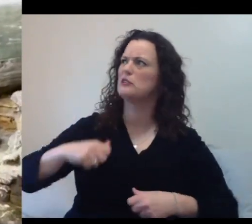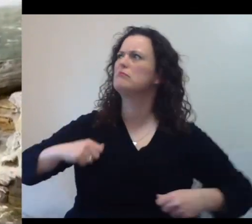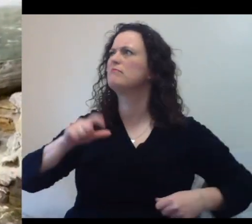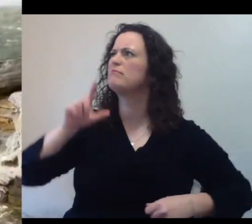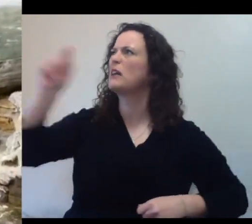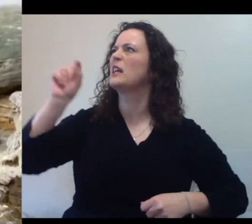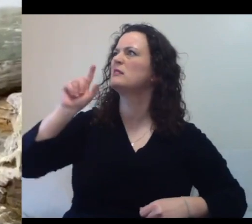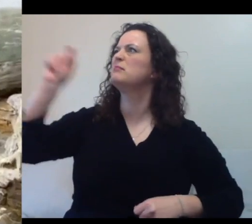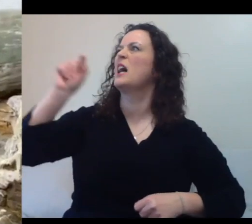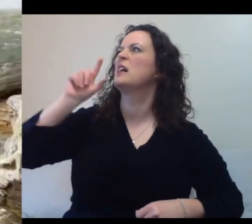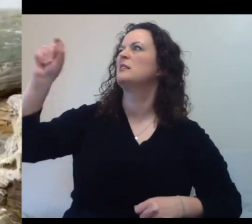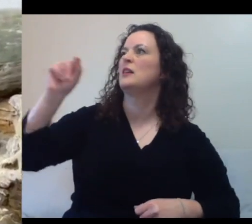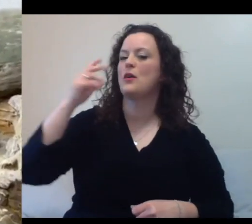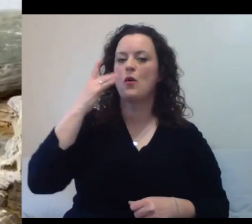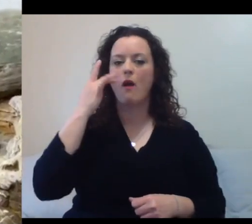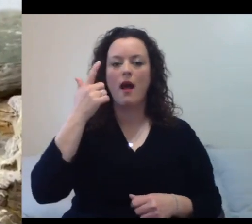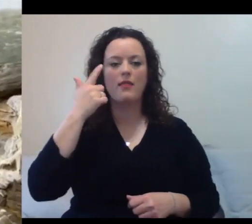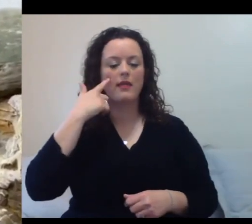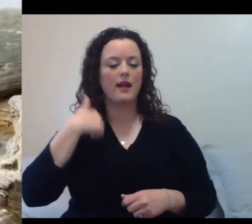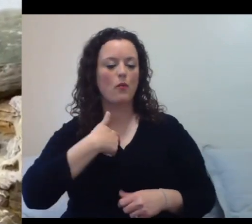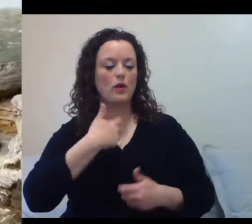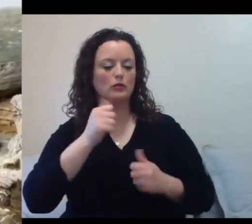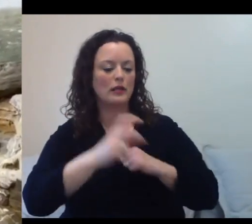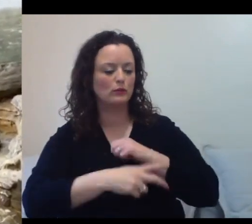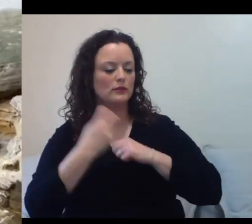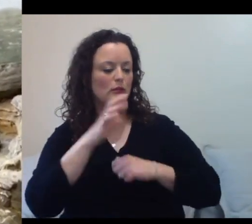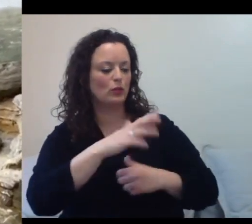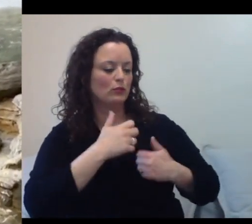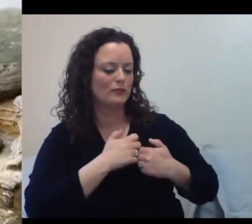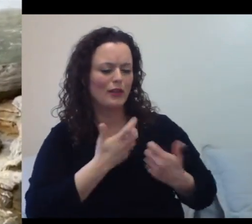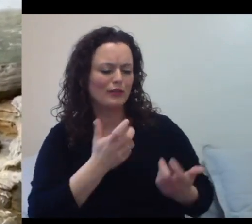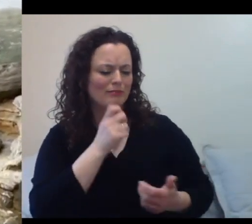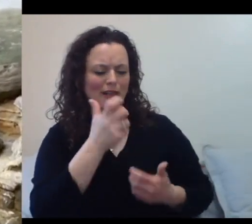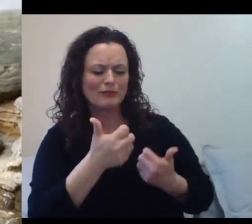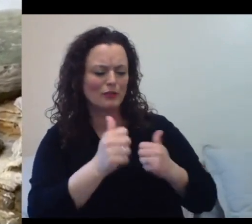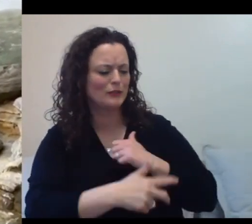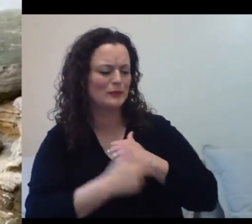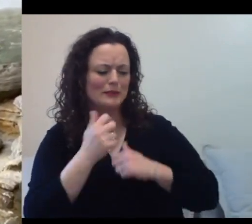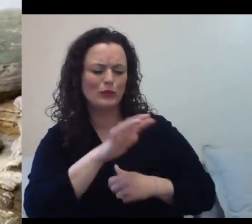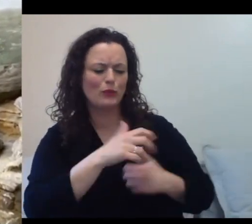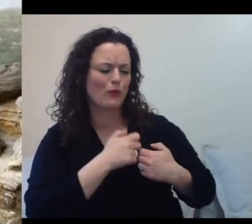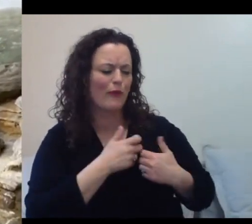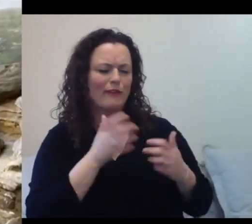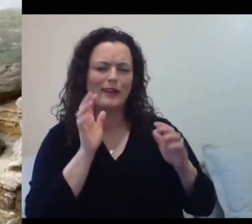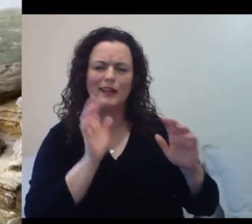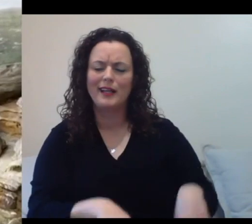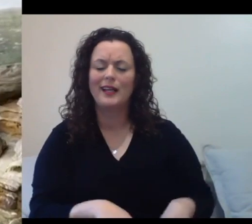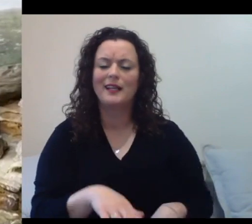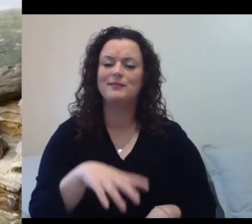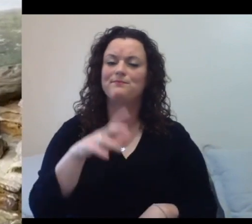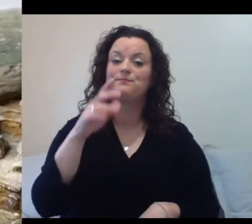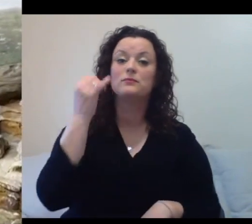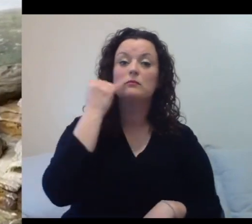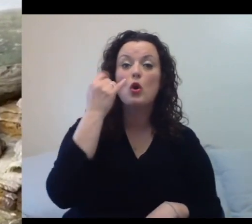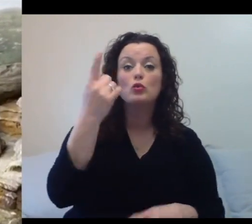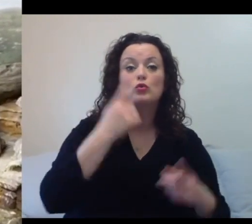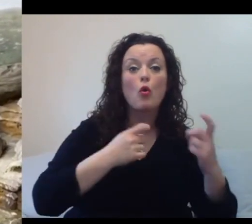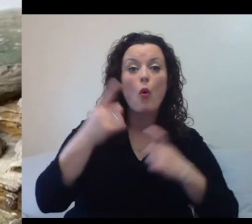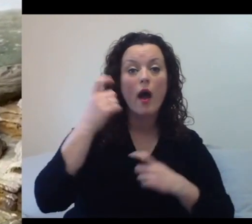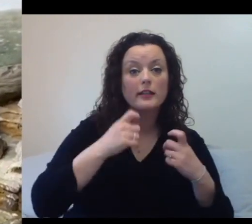girlfriends. So yeah, if you guys have questions, feel free to shoot them out. We'll do our best to get to those questions. Sometimes there's